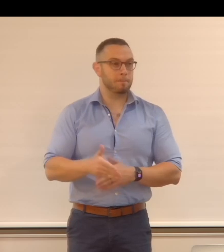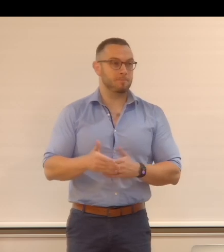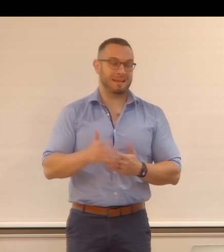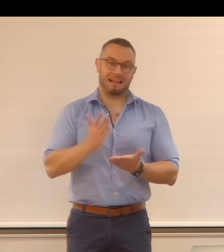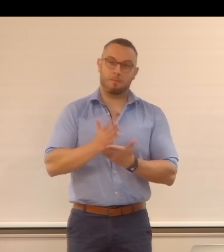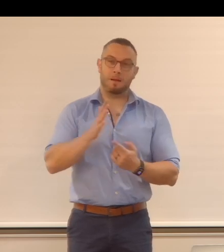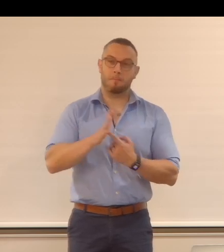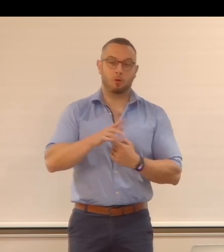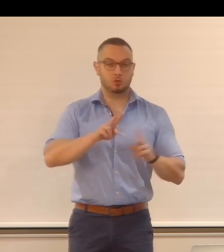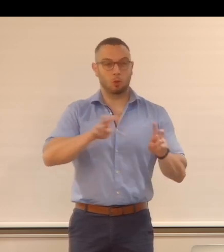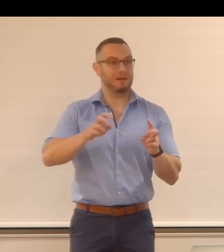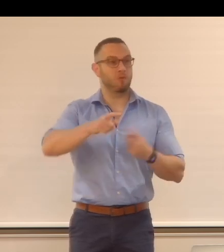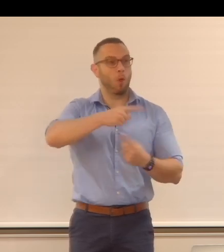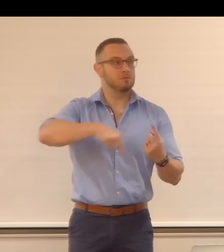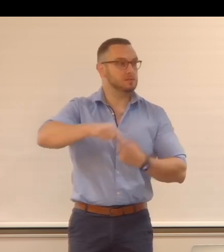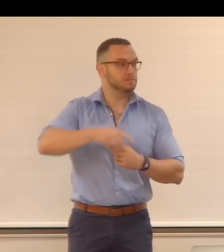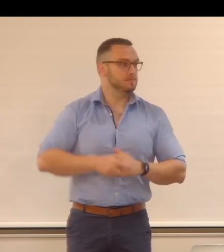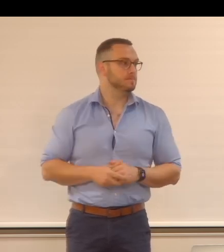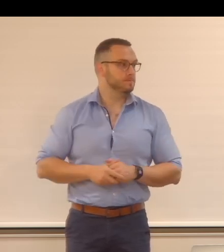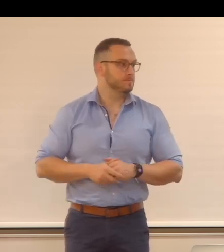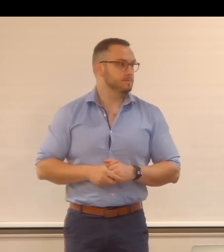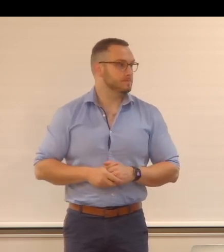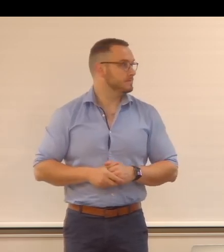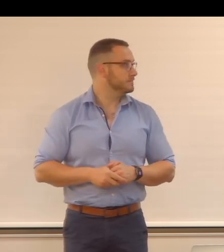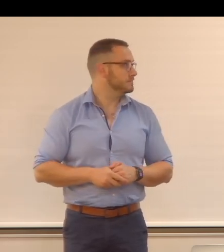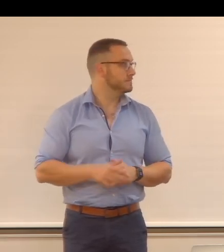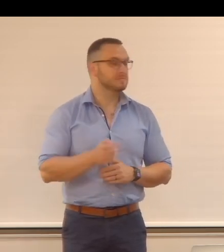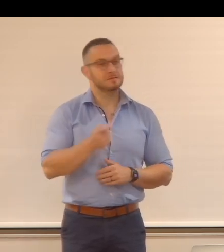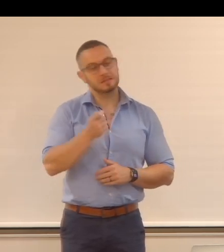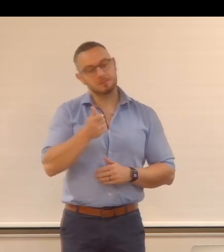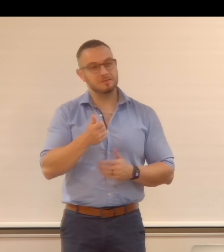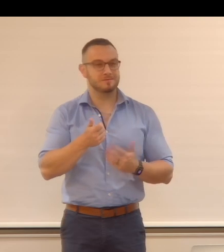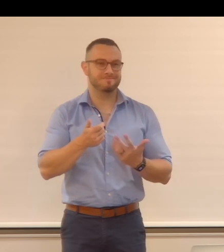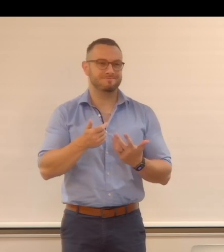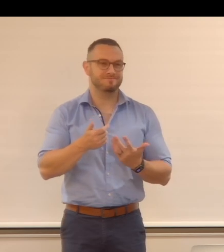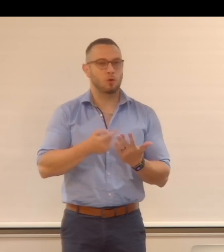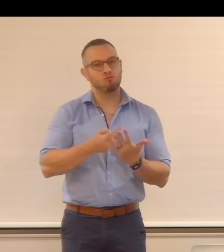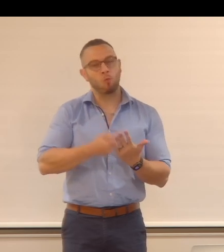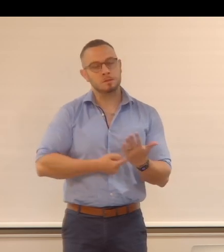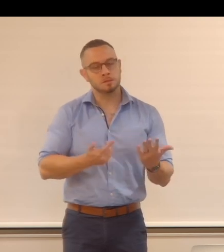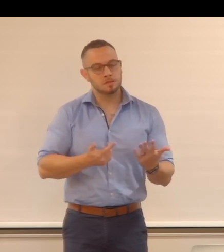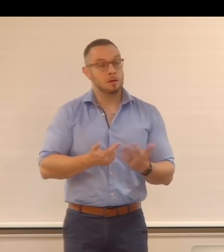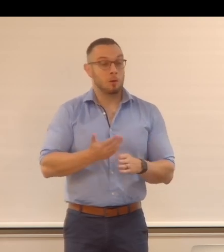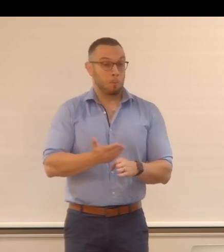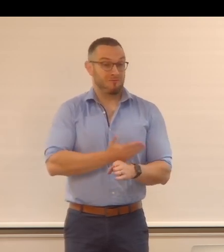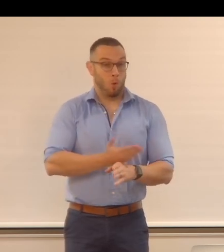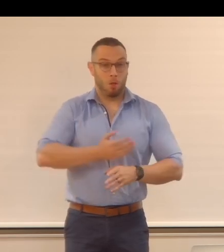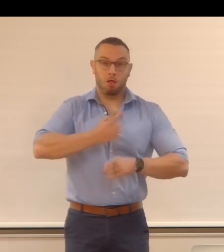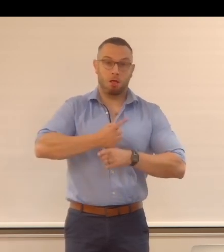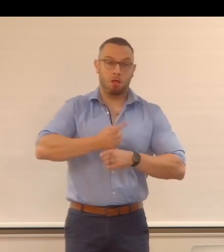this topic is to all of us. A little bit of etiquette. So before you speak, please,